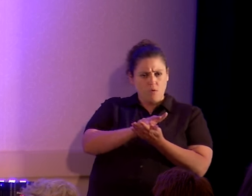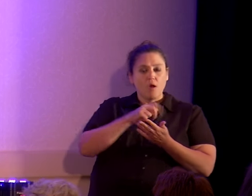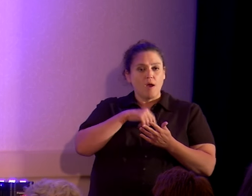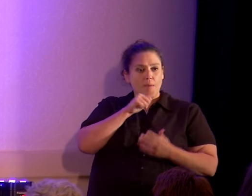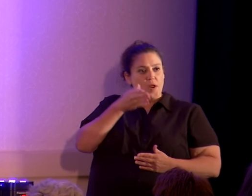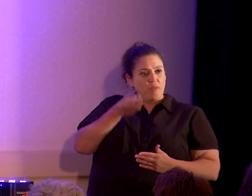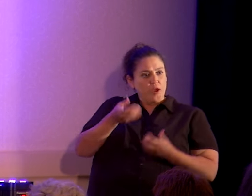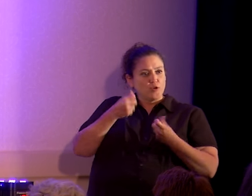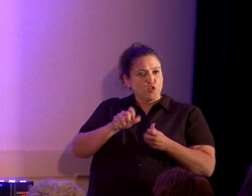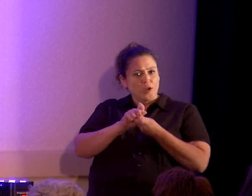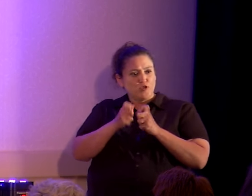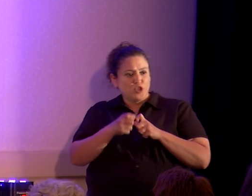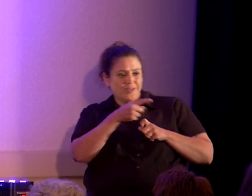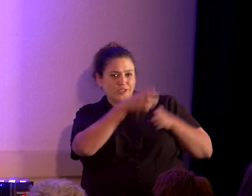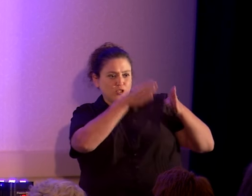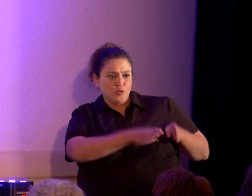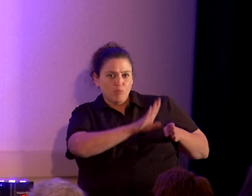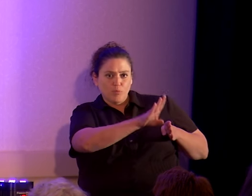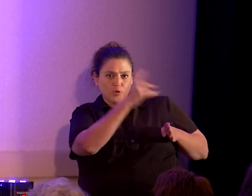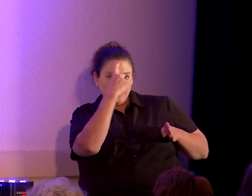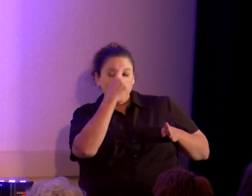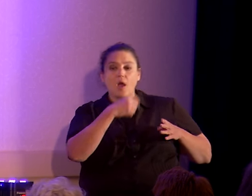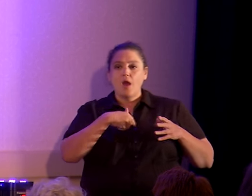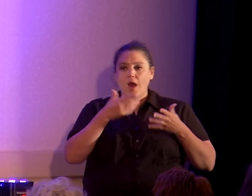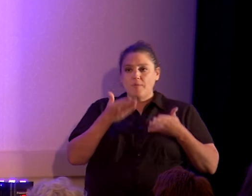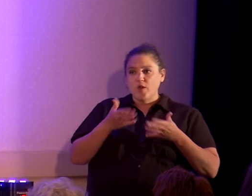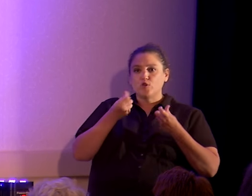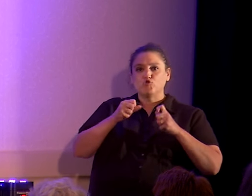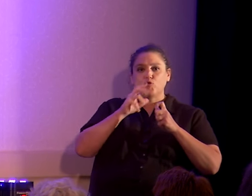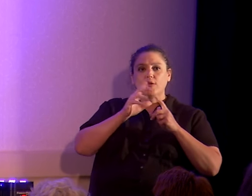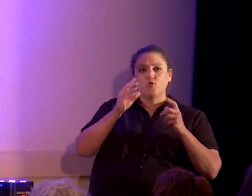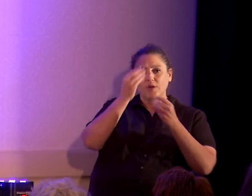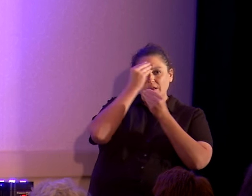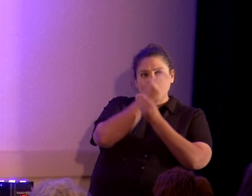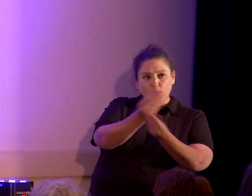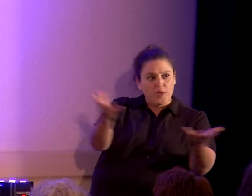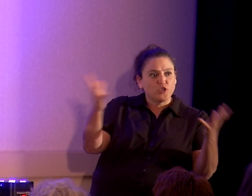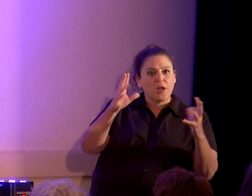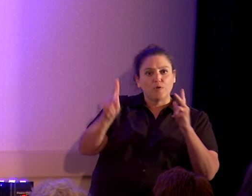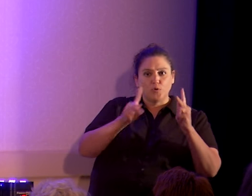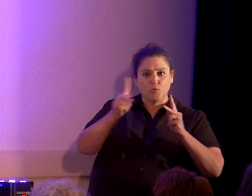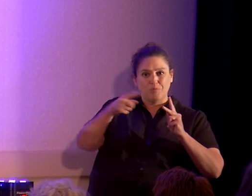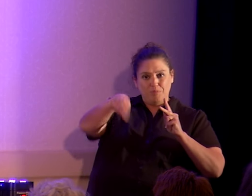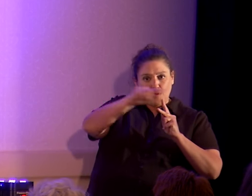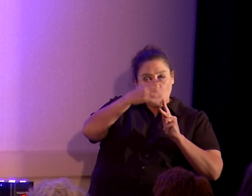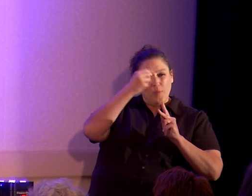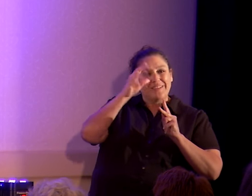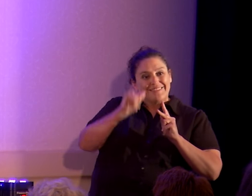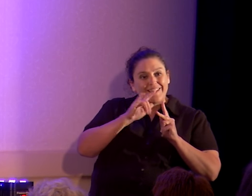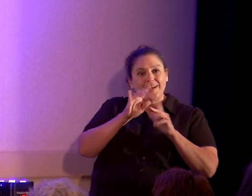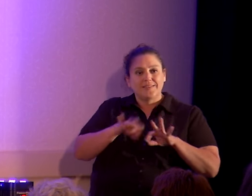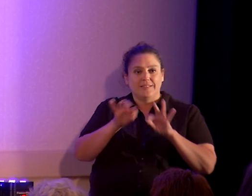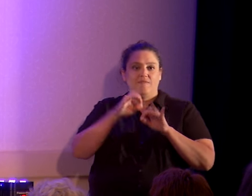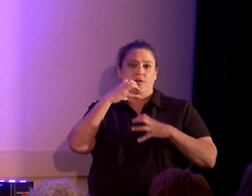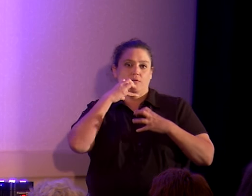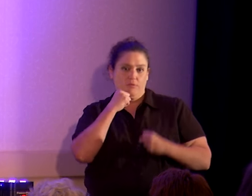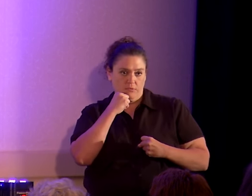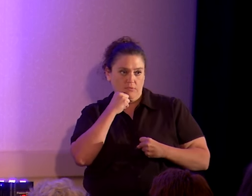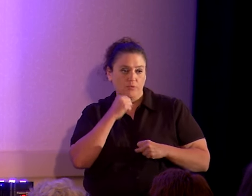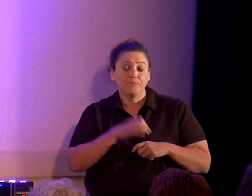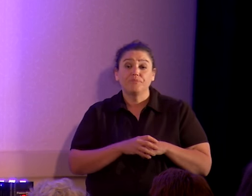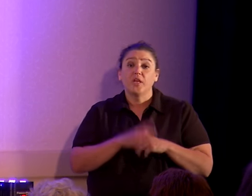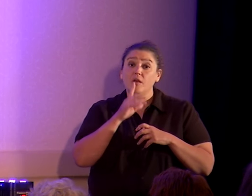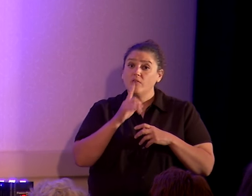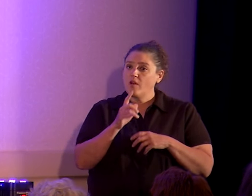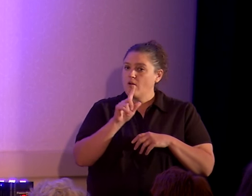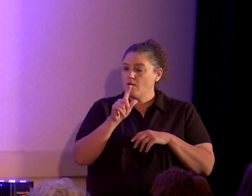mind of my opponent. I am there to present information and get it out to an audience, because that's where the biggest value is. There are very few people who are going to